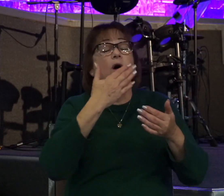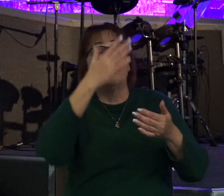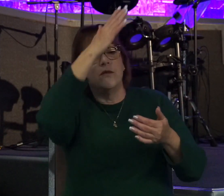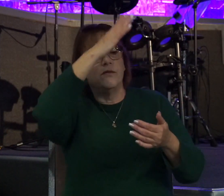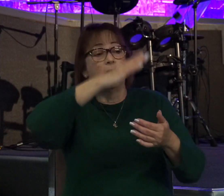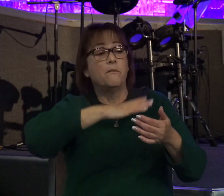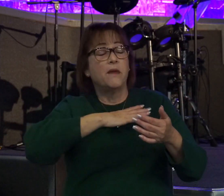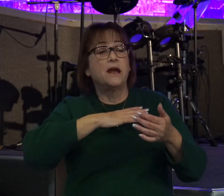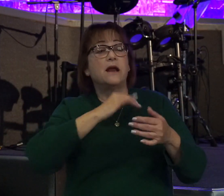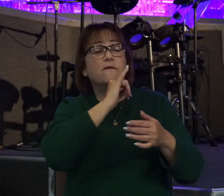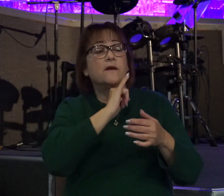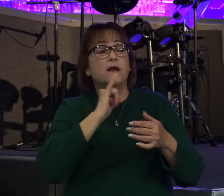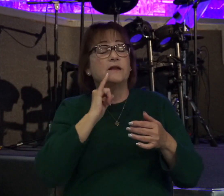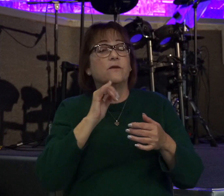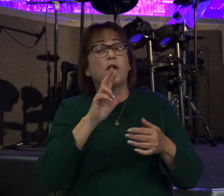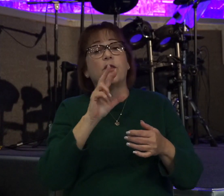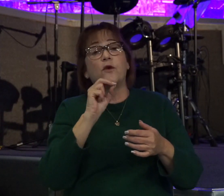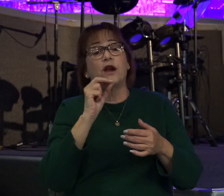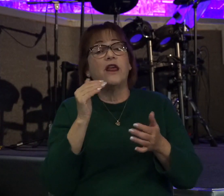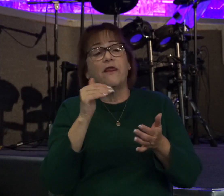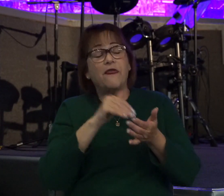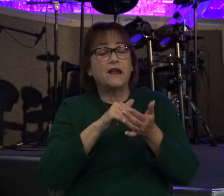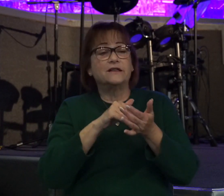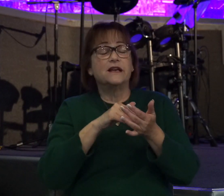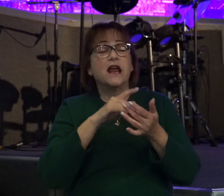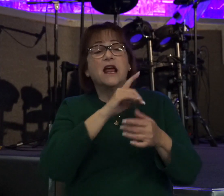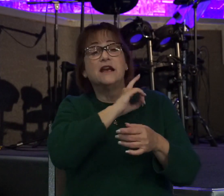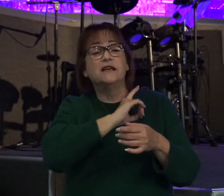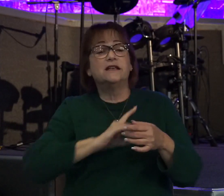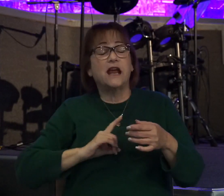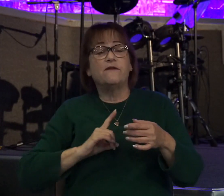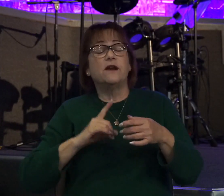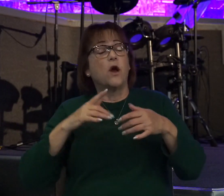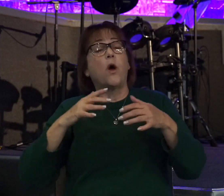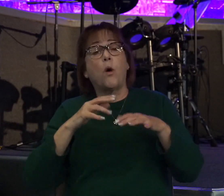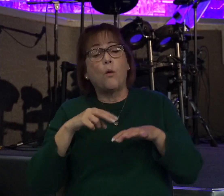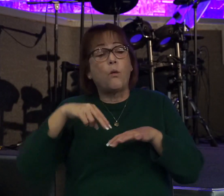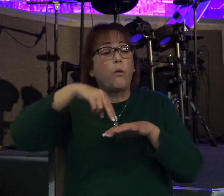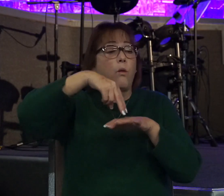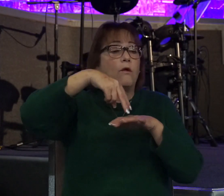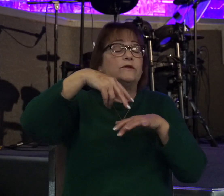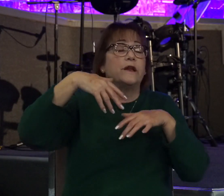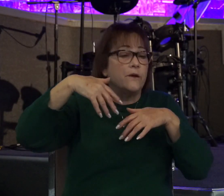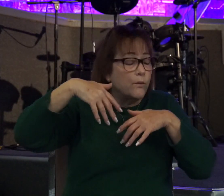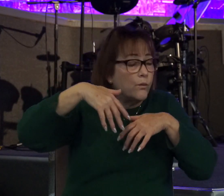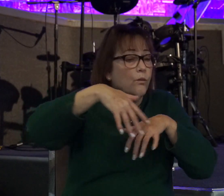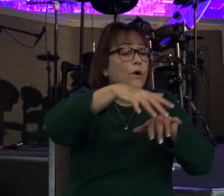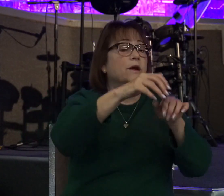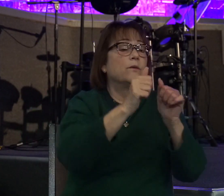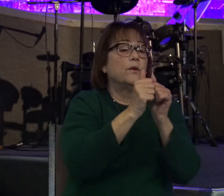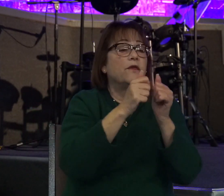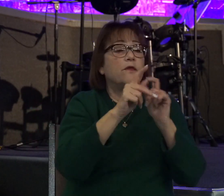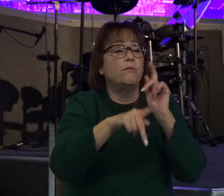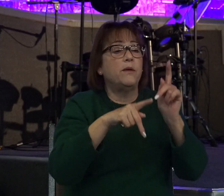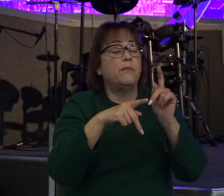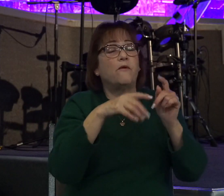,000. And David arose and went with all the people who were with him from Baal-Judah